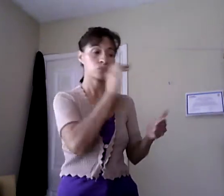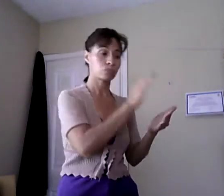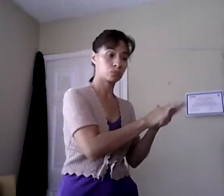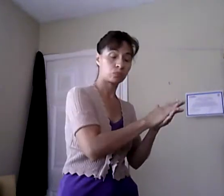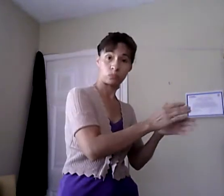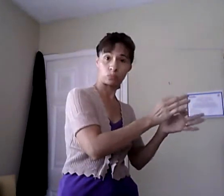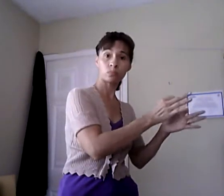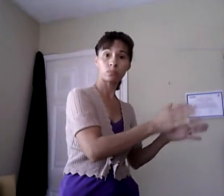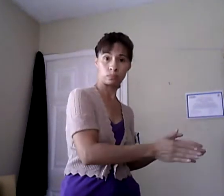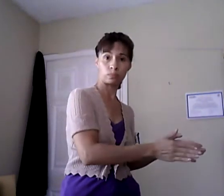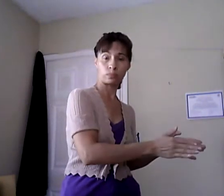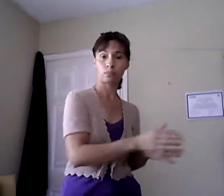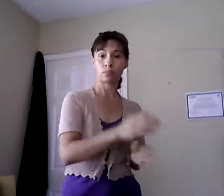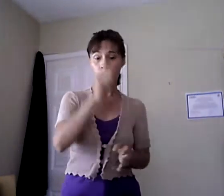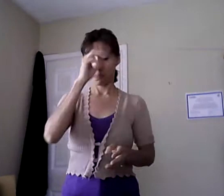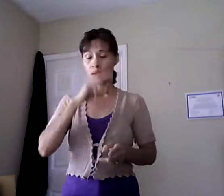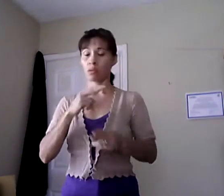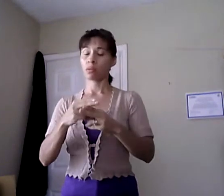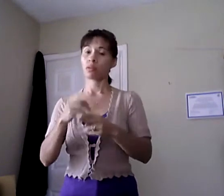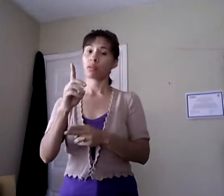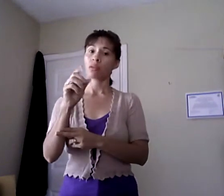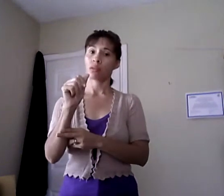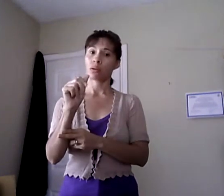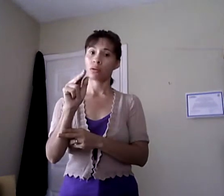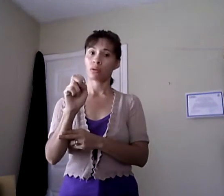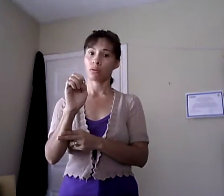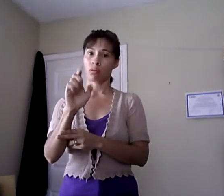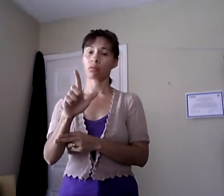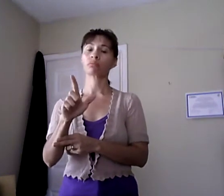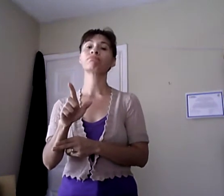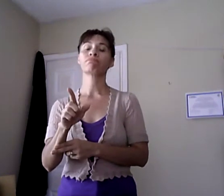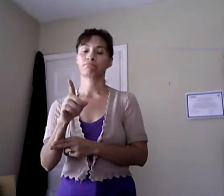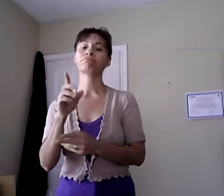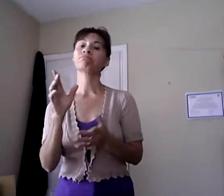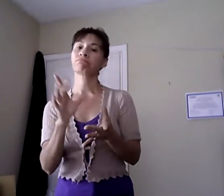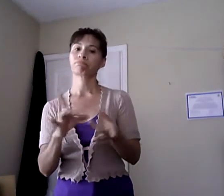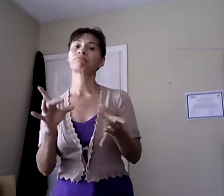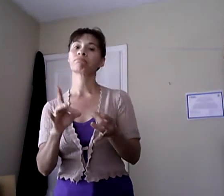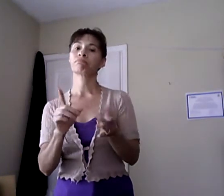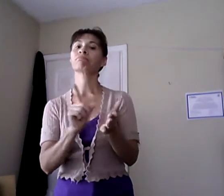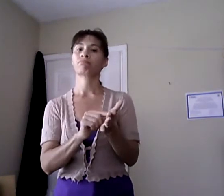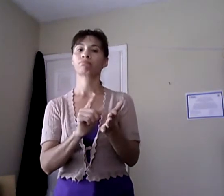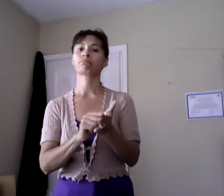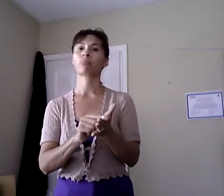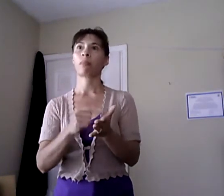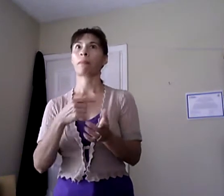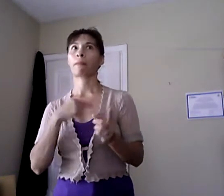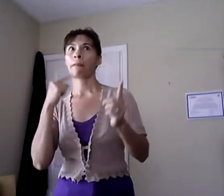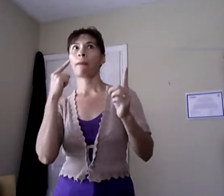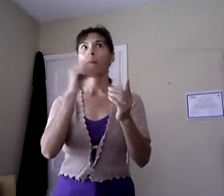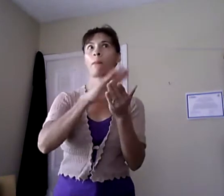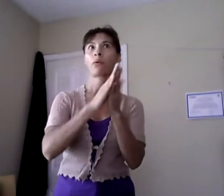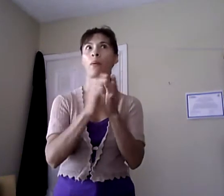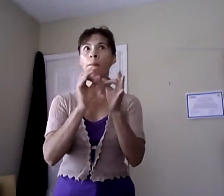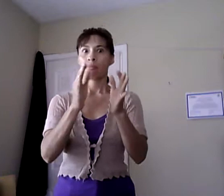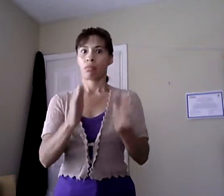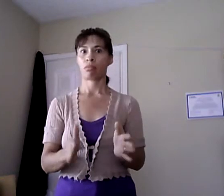Daniel Davidson spoke with the Gazette about his ambitions to become an interpreter. And as a coda, he says he understands